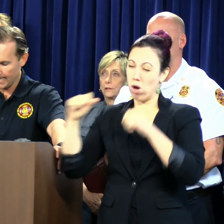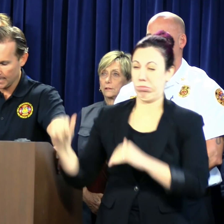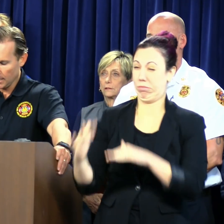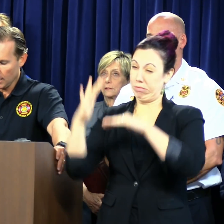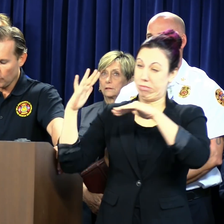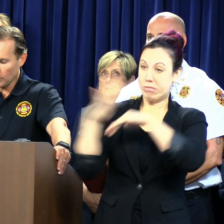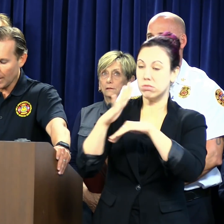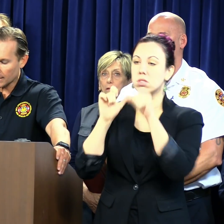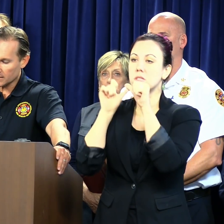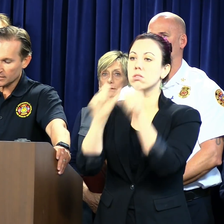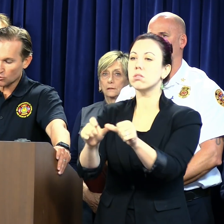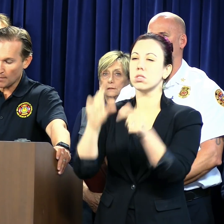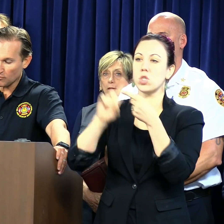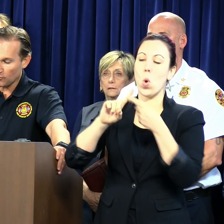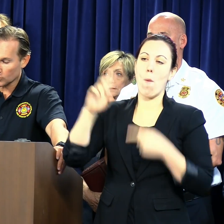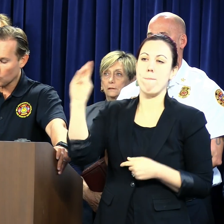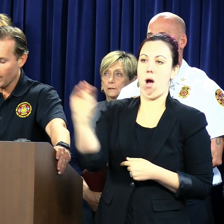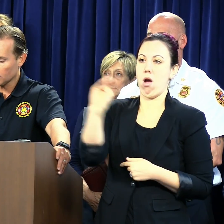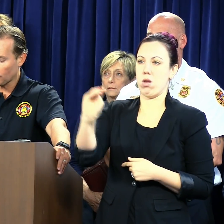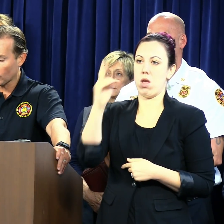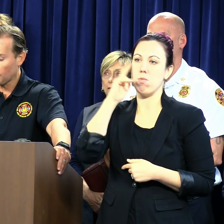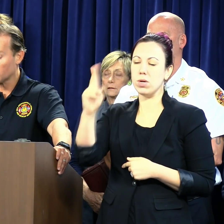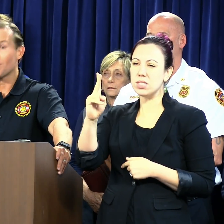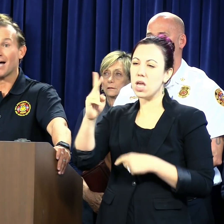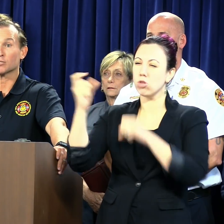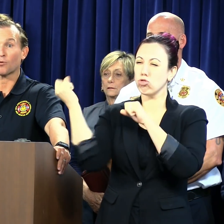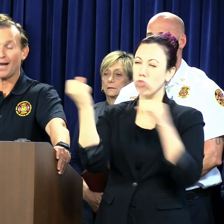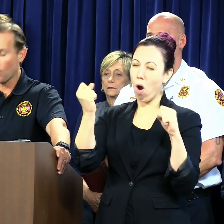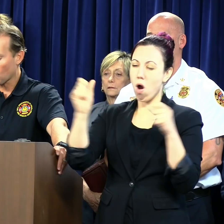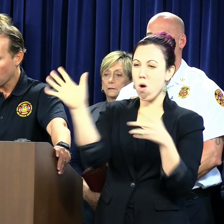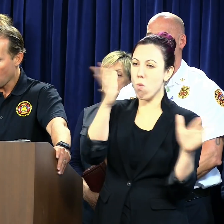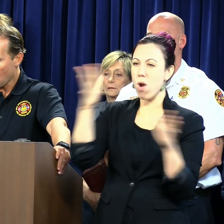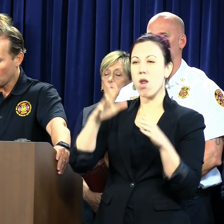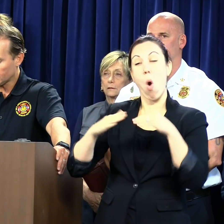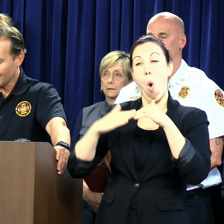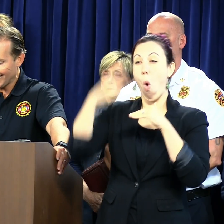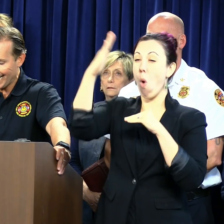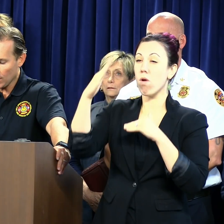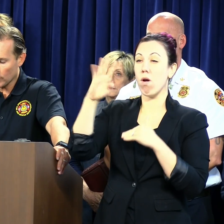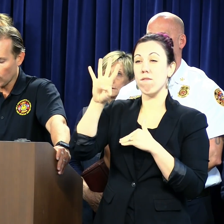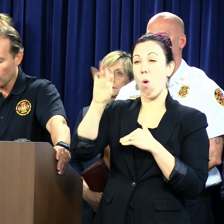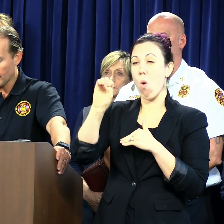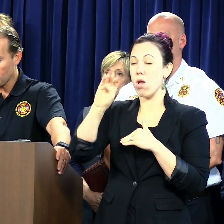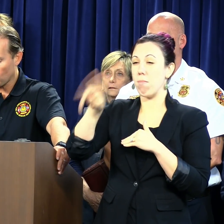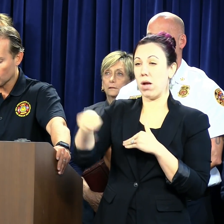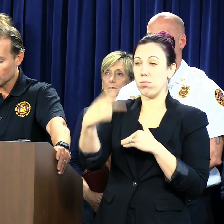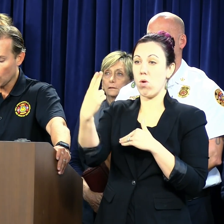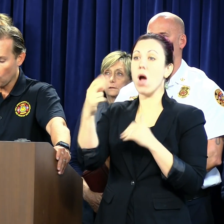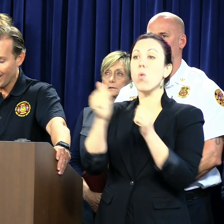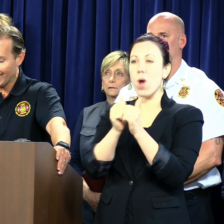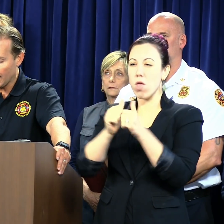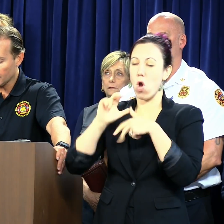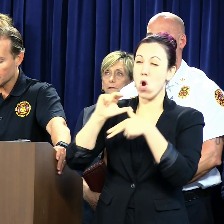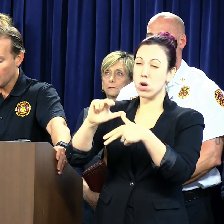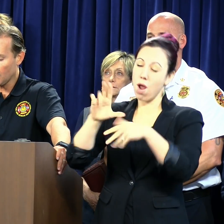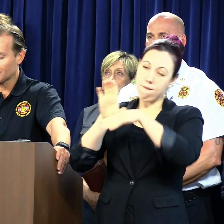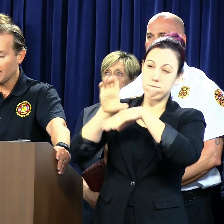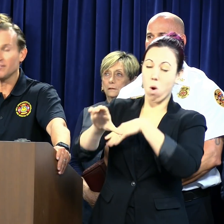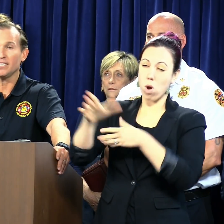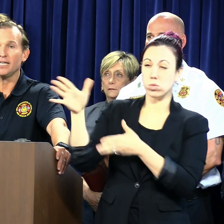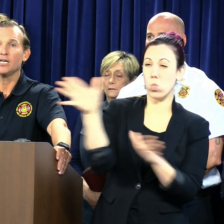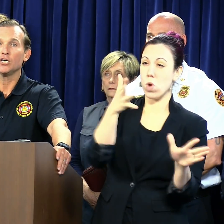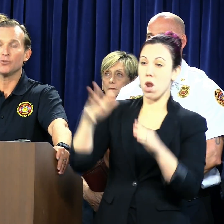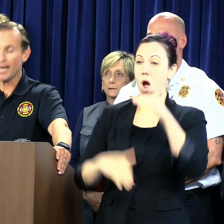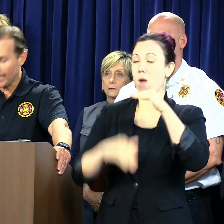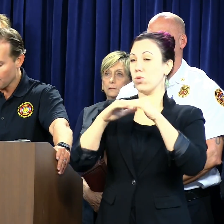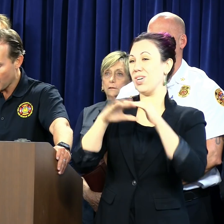Monday. We will likely see tropical force winds 40 plus miles per hour on Sunday with hurricane force wind gusts of